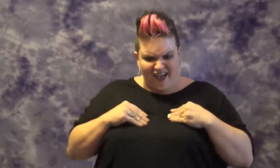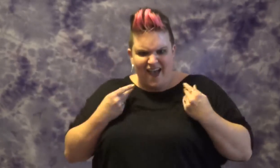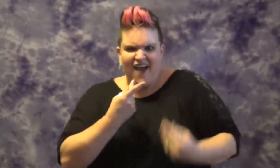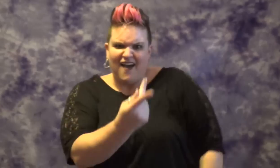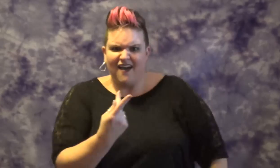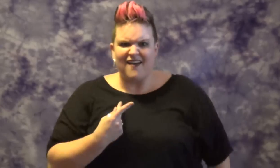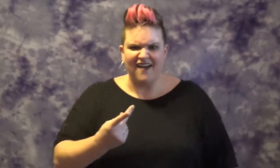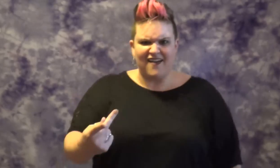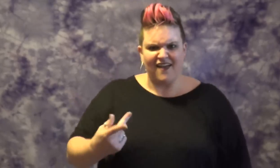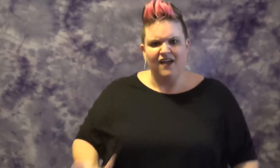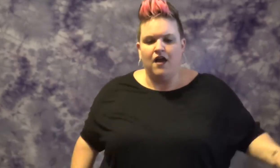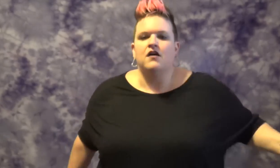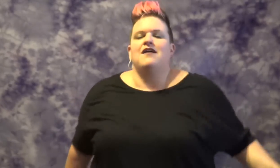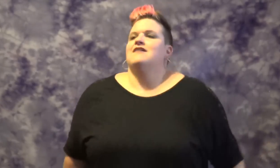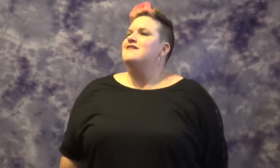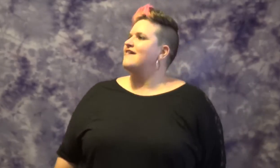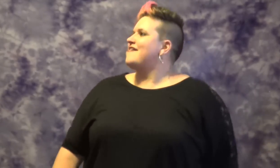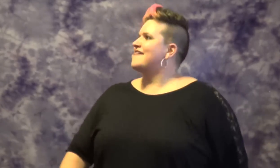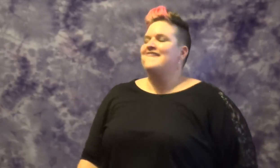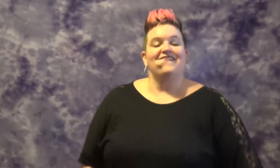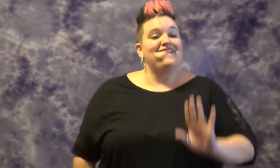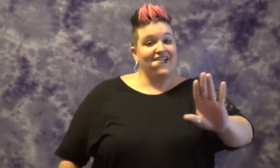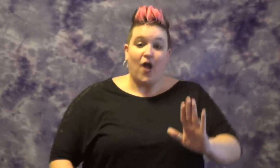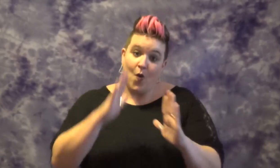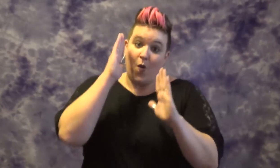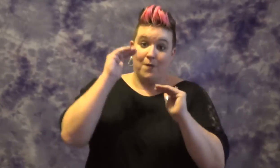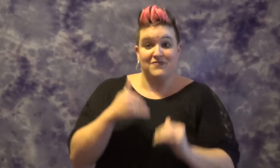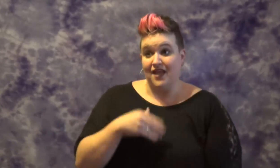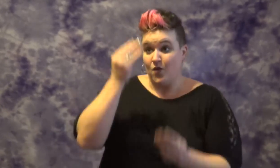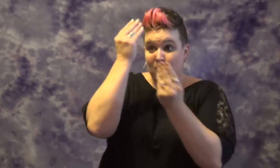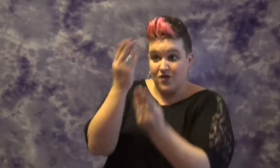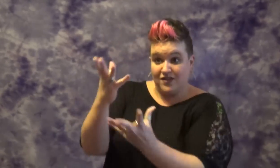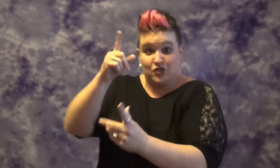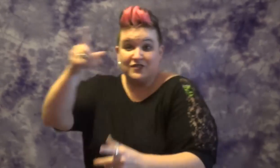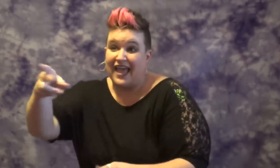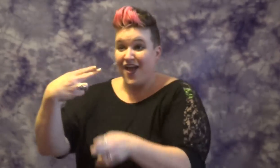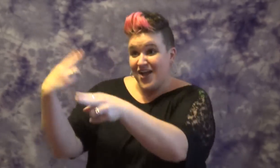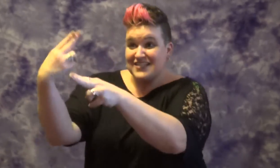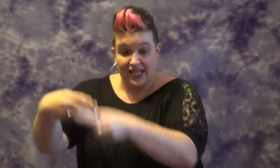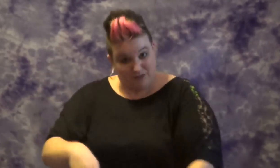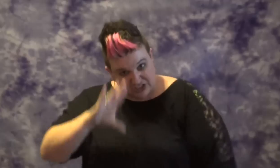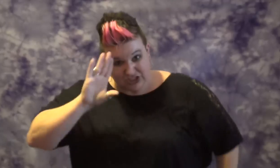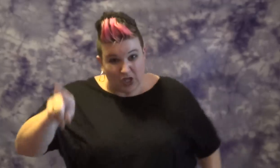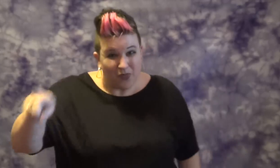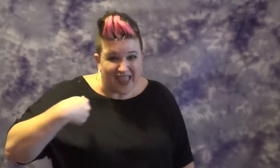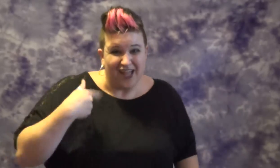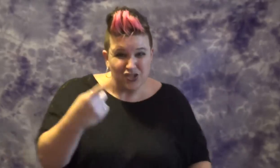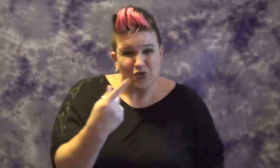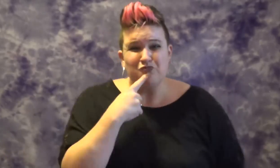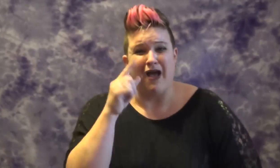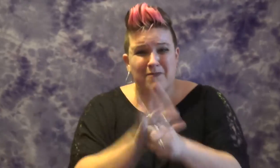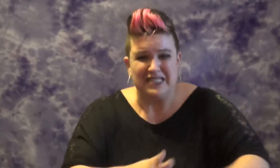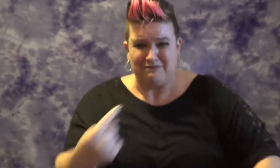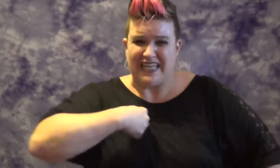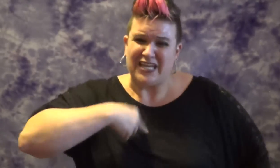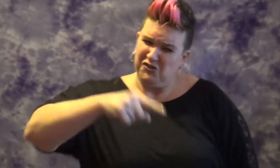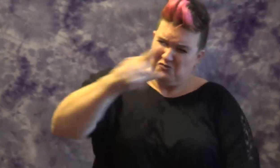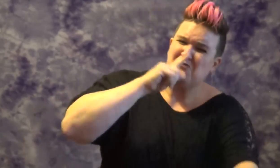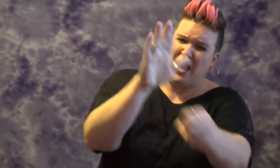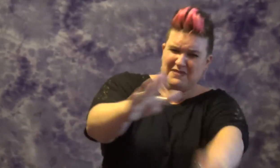No. And every time you speak her name, does she know how you told me it? I'll pray till you die, till you die, but